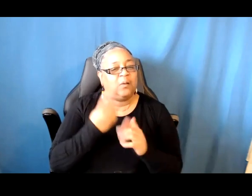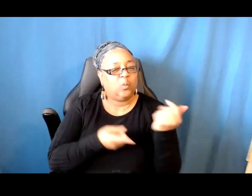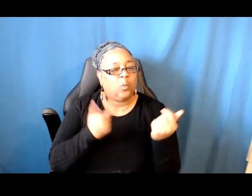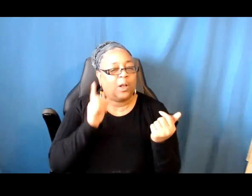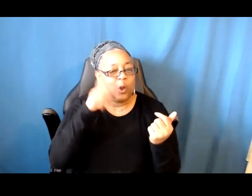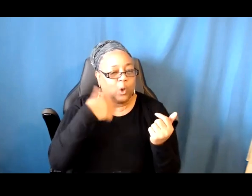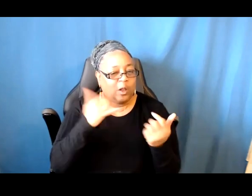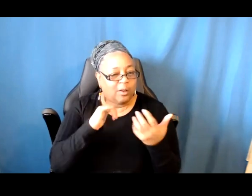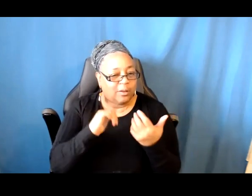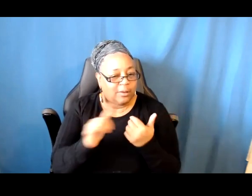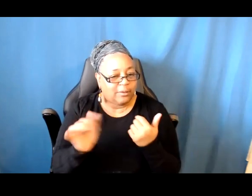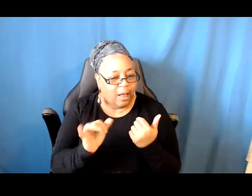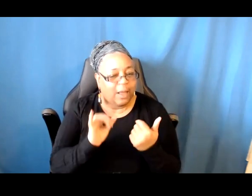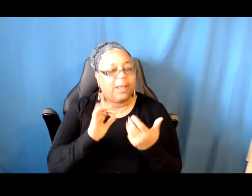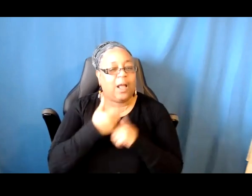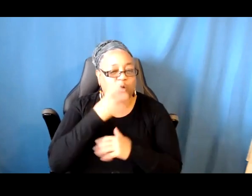Let's see.